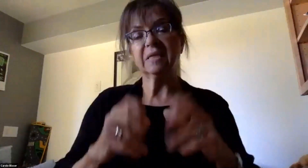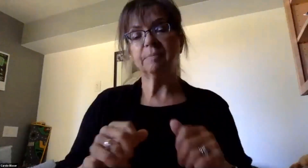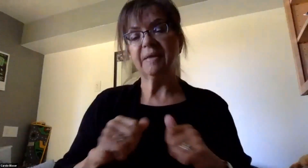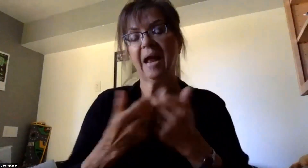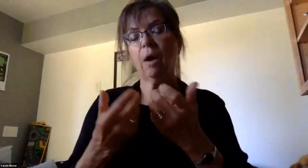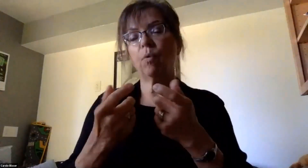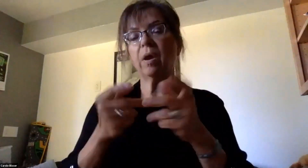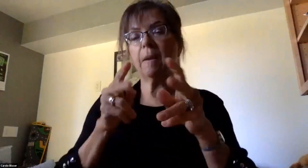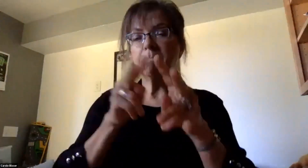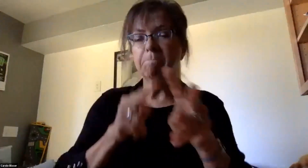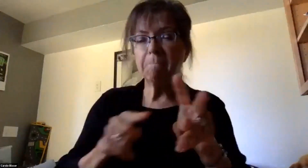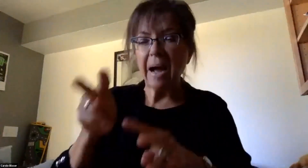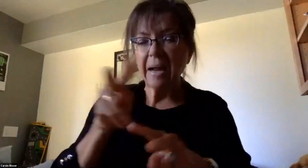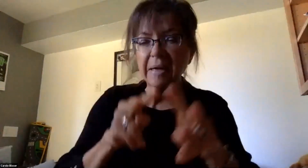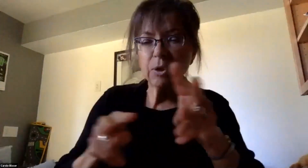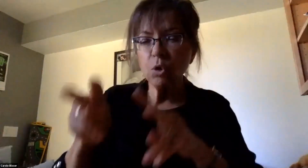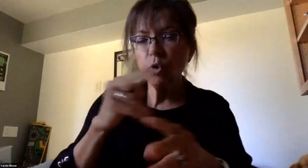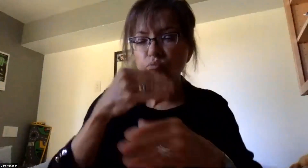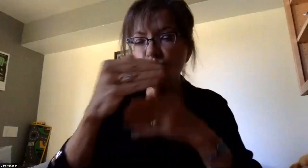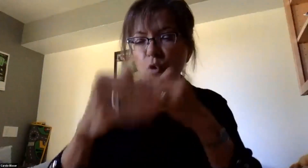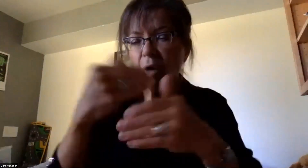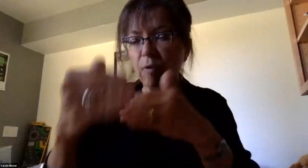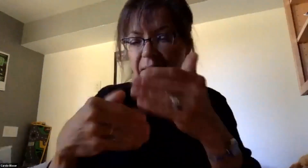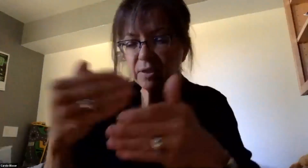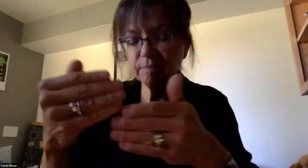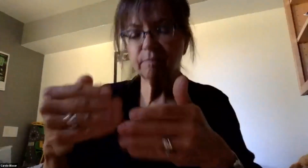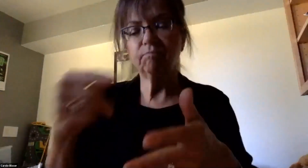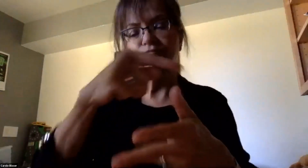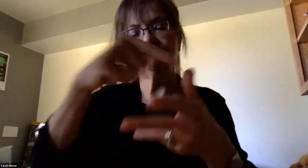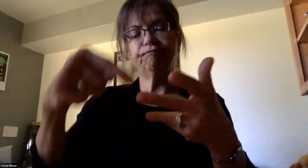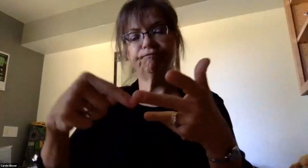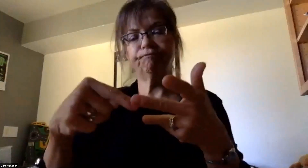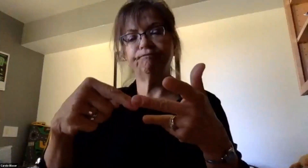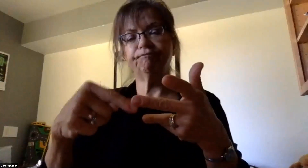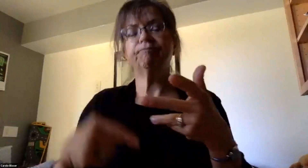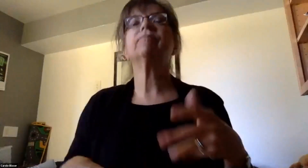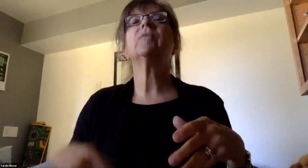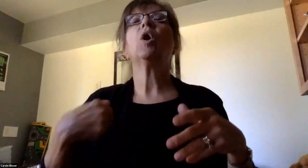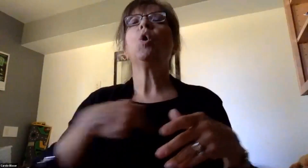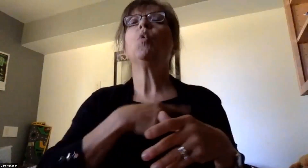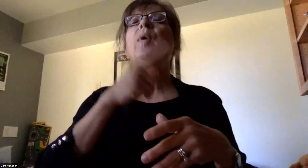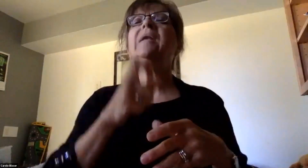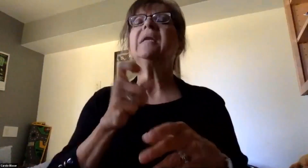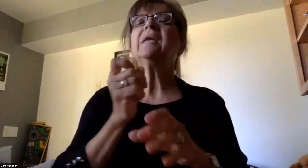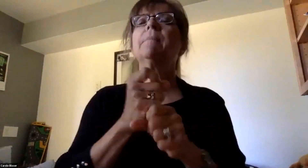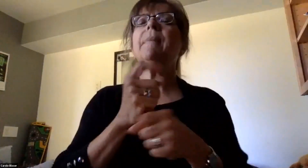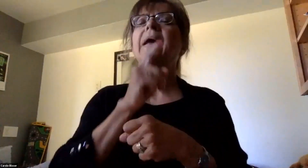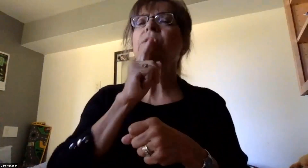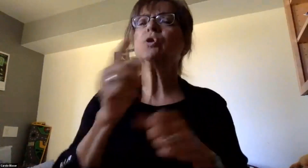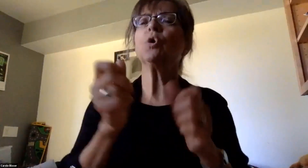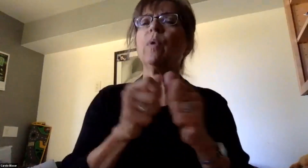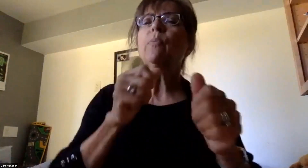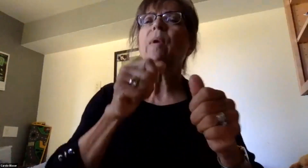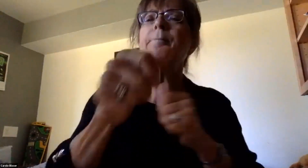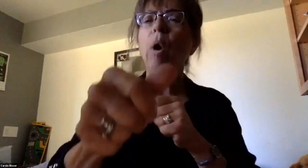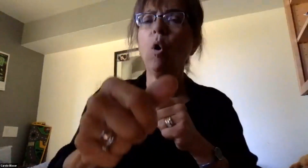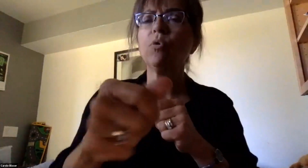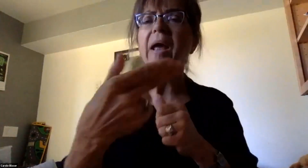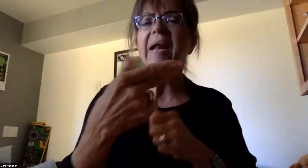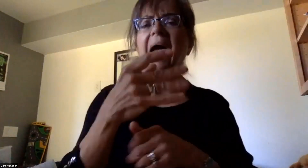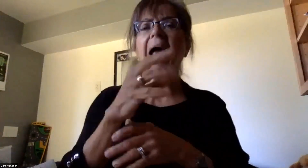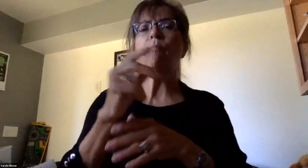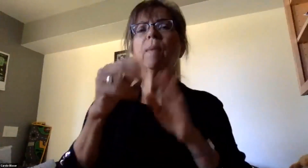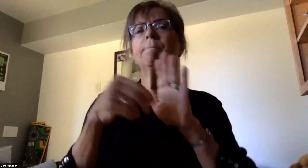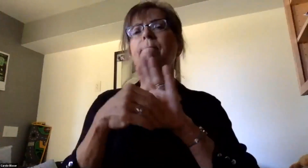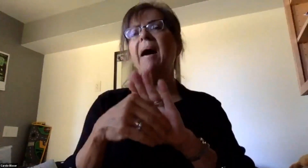monitor student progress for the confines of the school year. So we need to ensure with both our remote and hybrid models